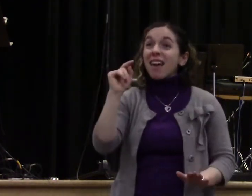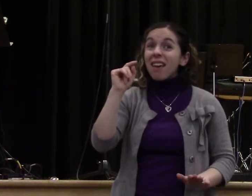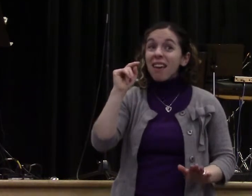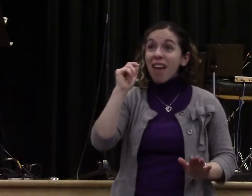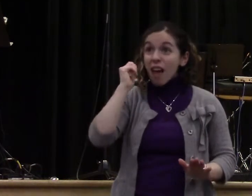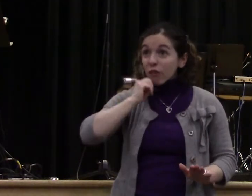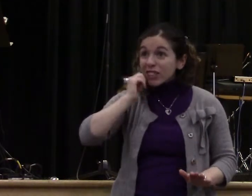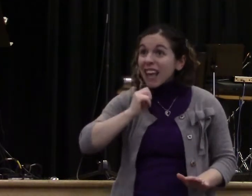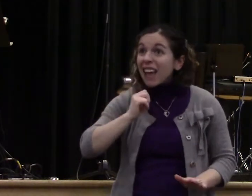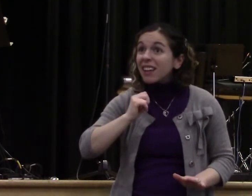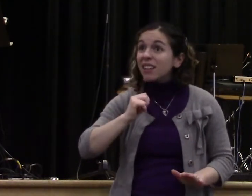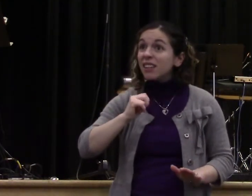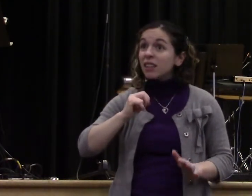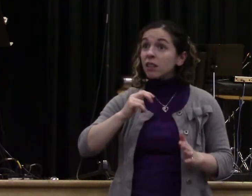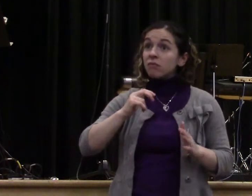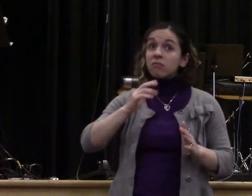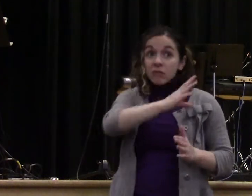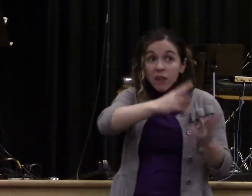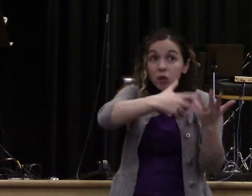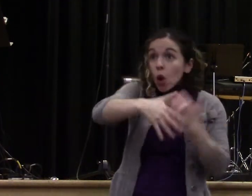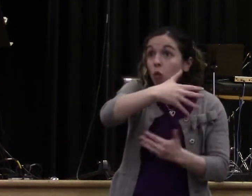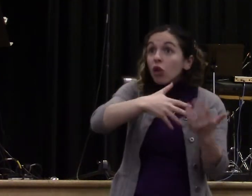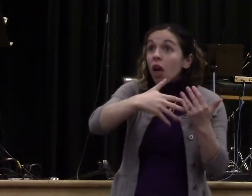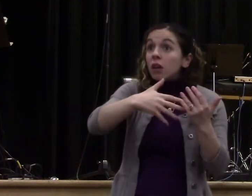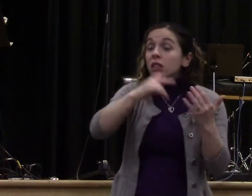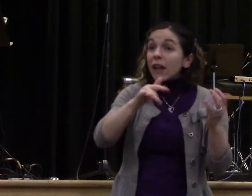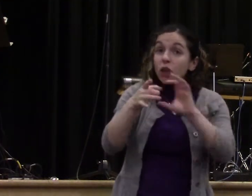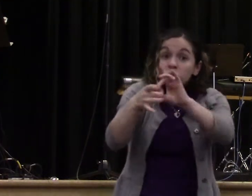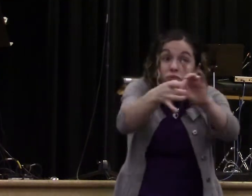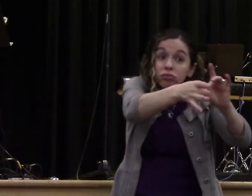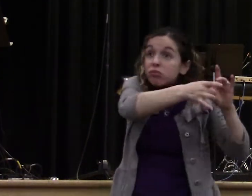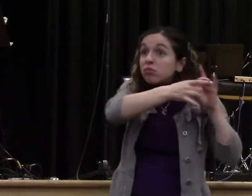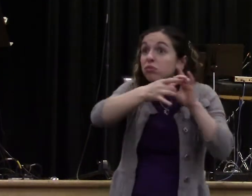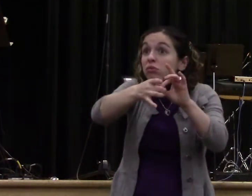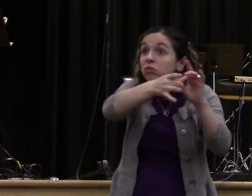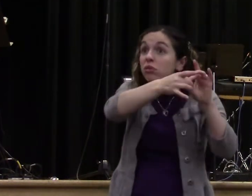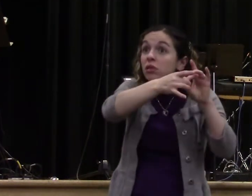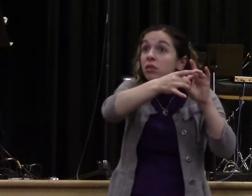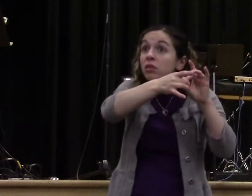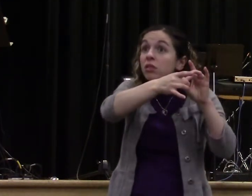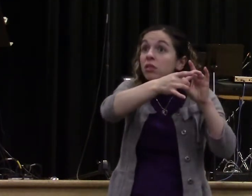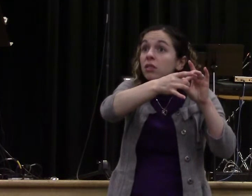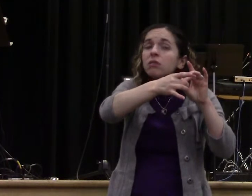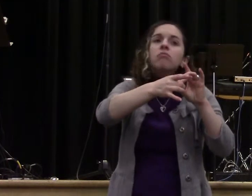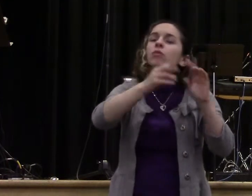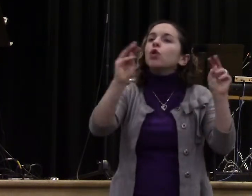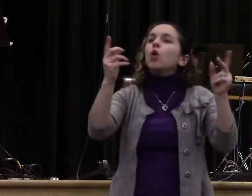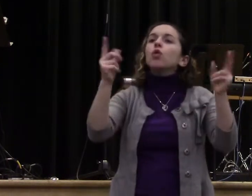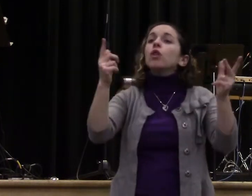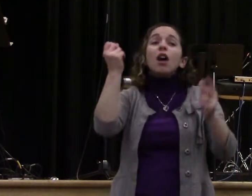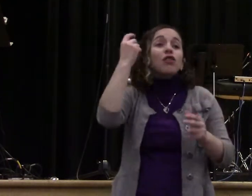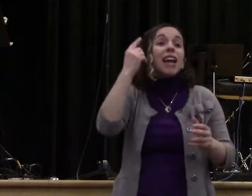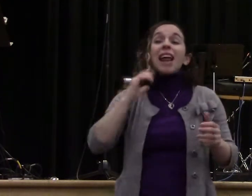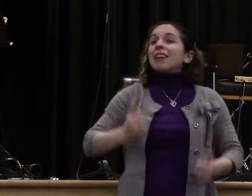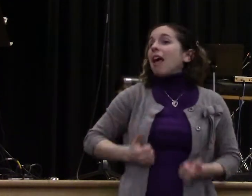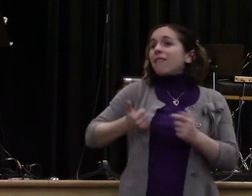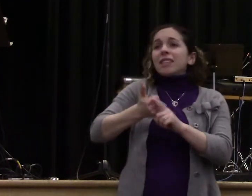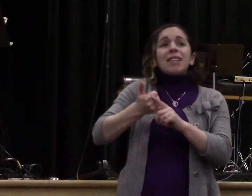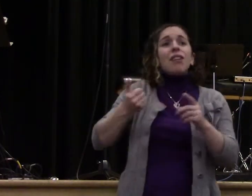It's not the plan of God to avoid other people that are messy because they're messy. It's God's plan for